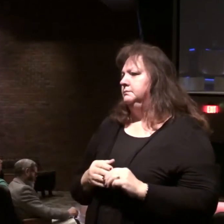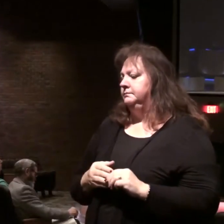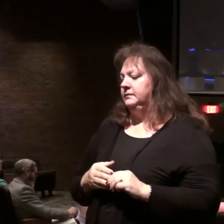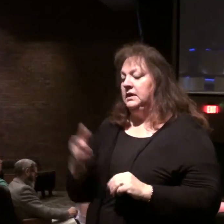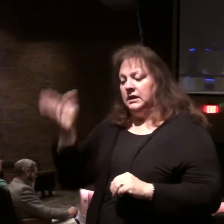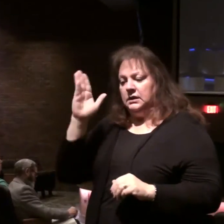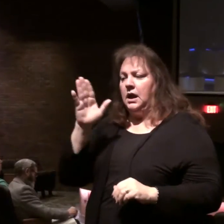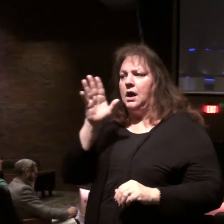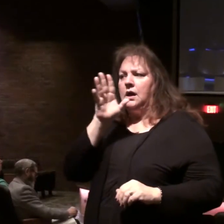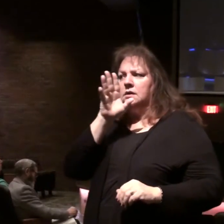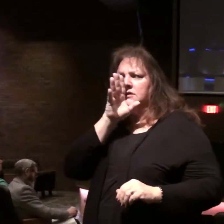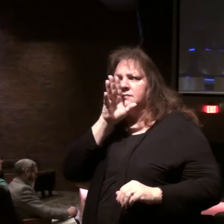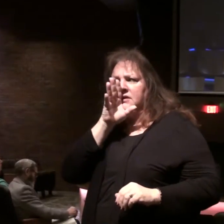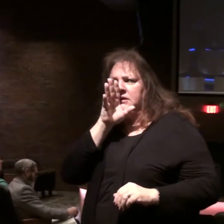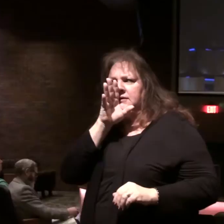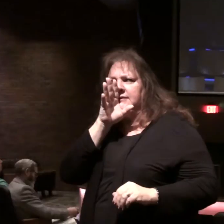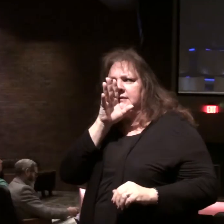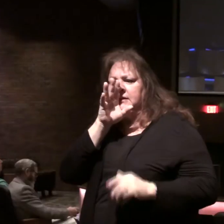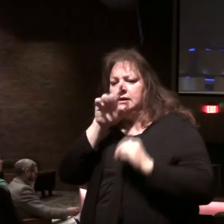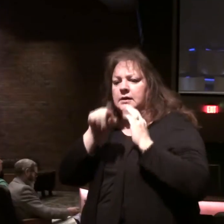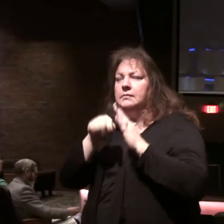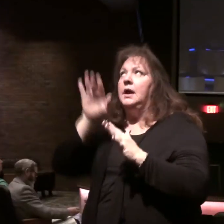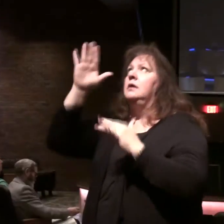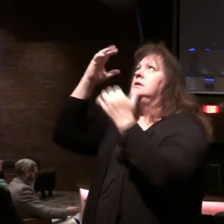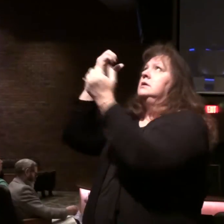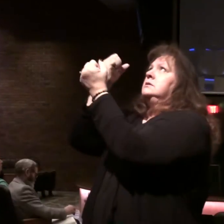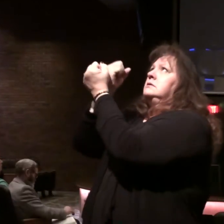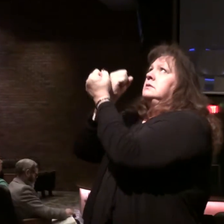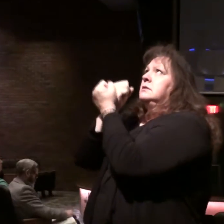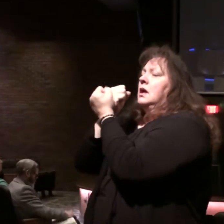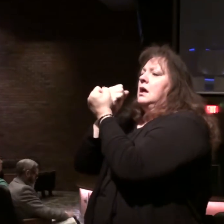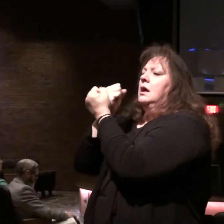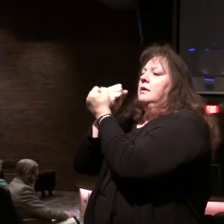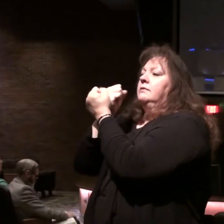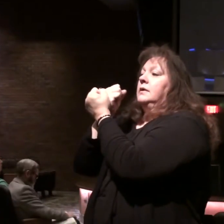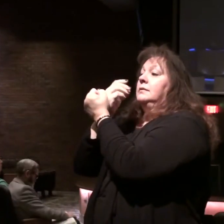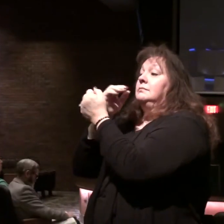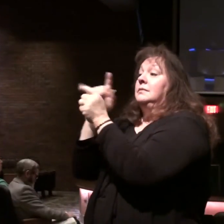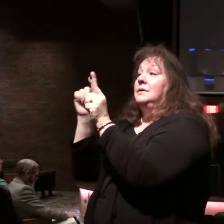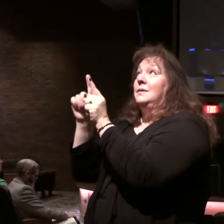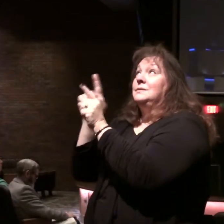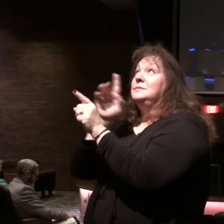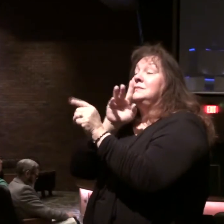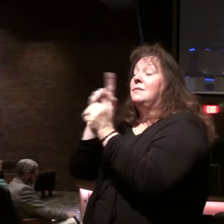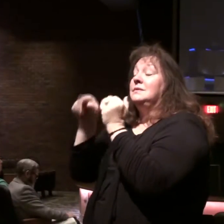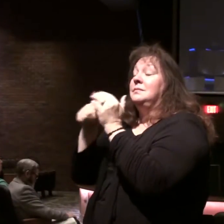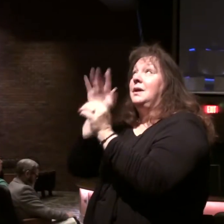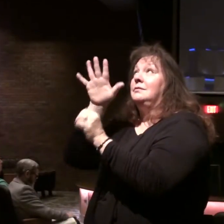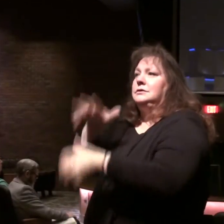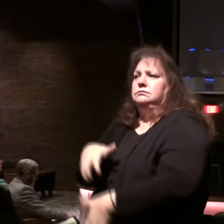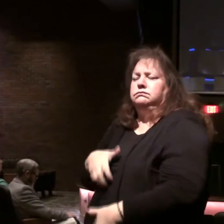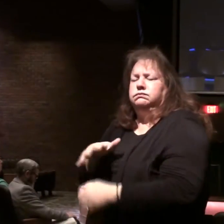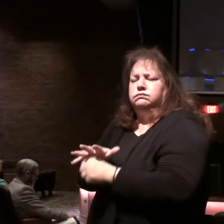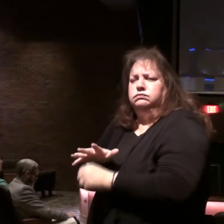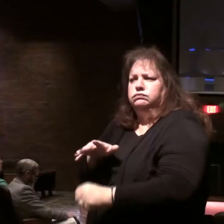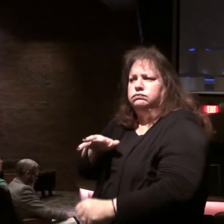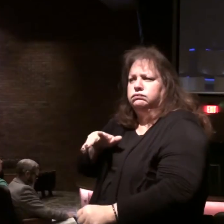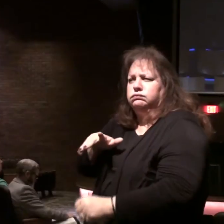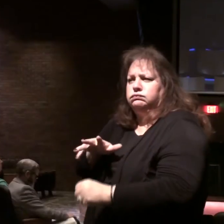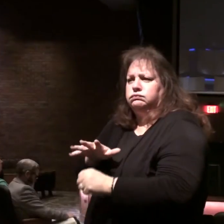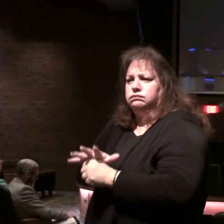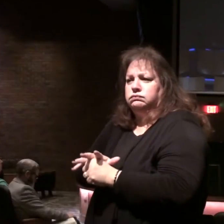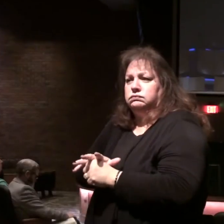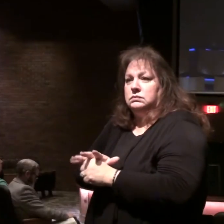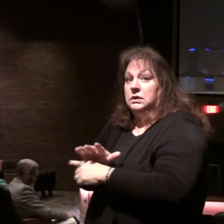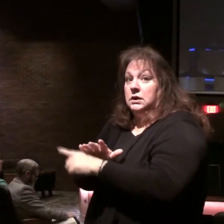God speaks a lot about His love. He speaks a lot about His wrath. We want to be careful